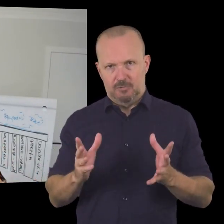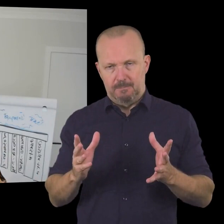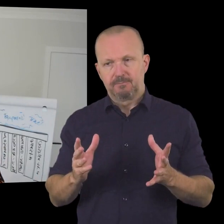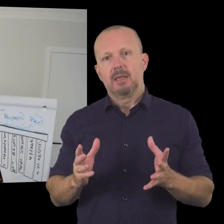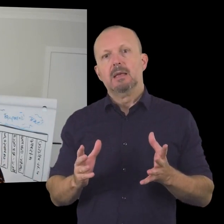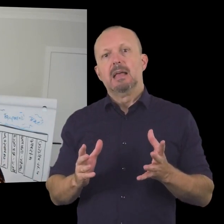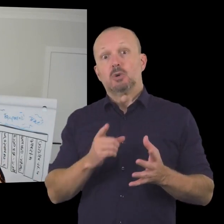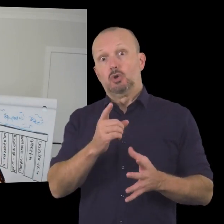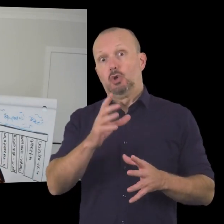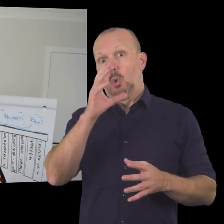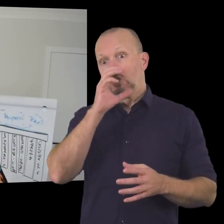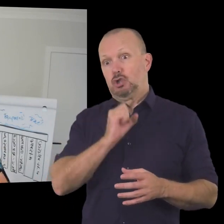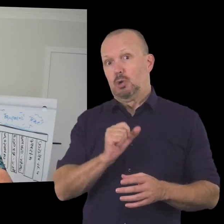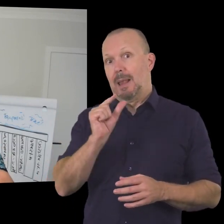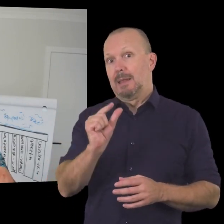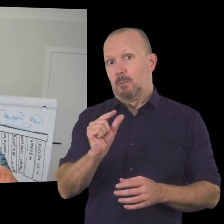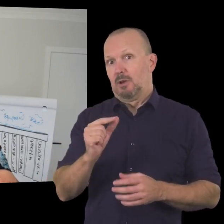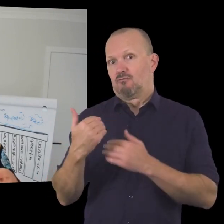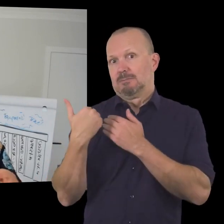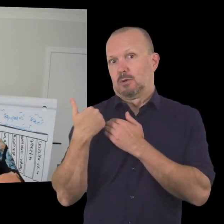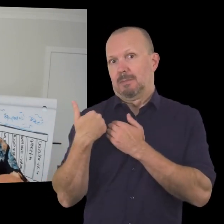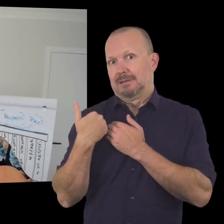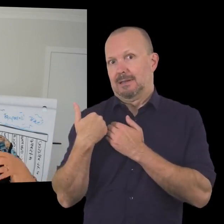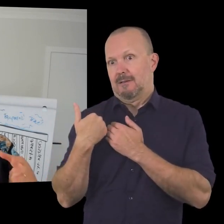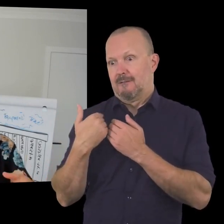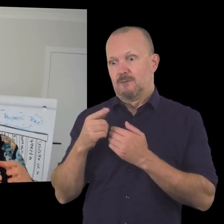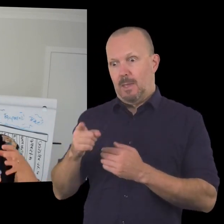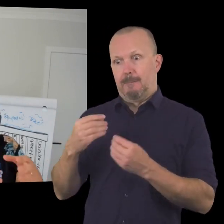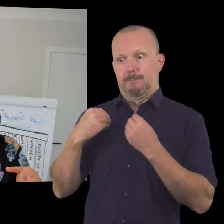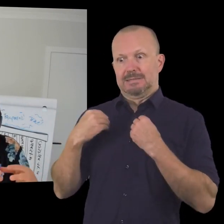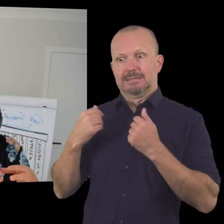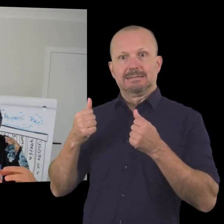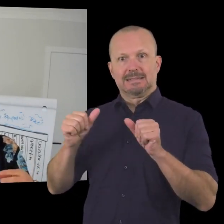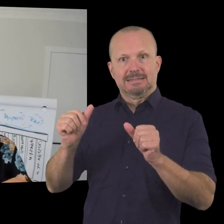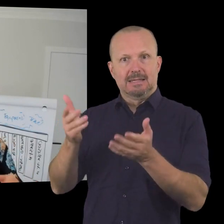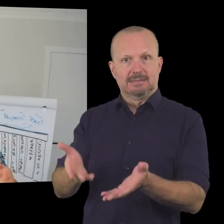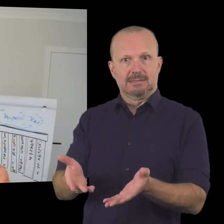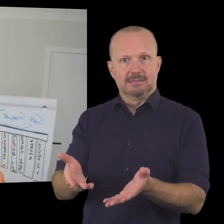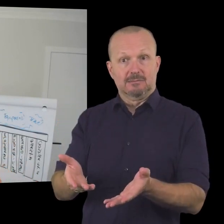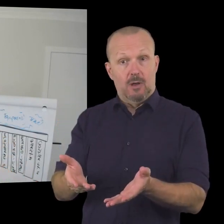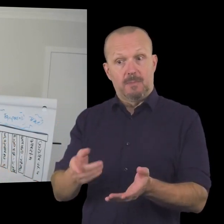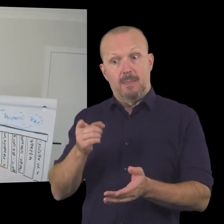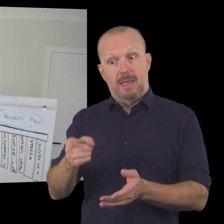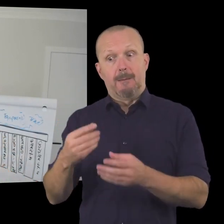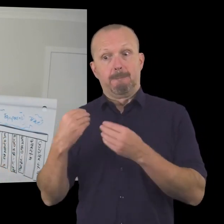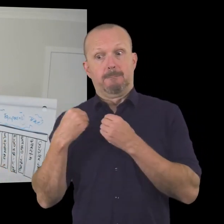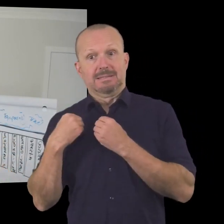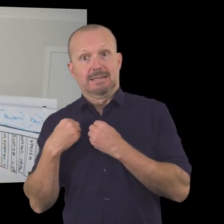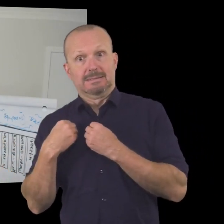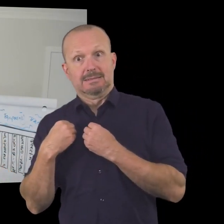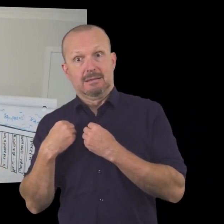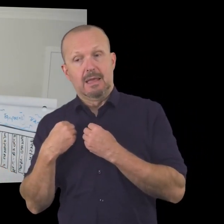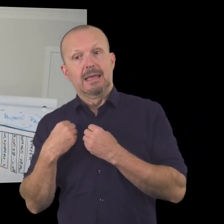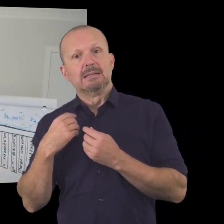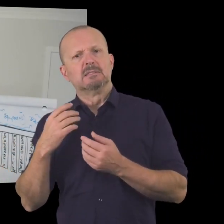in which you are assuming a certain level of responsibility for the success of that business and at the same time that